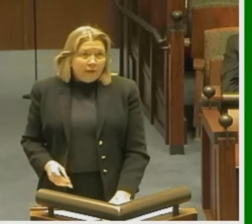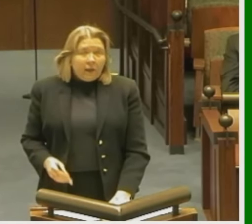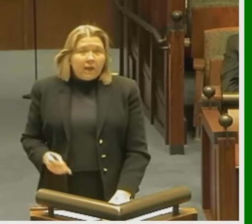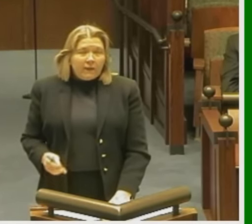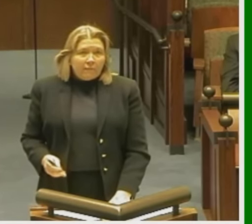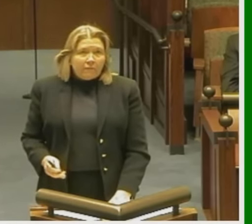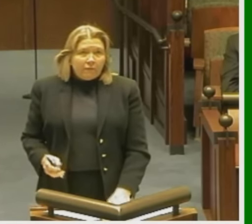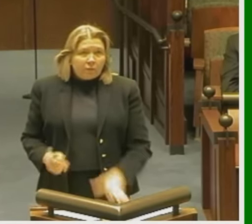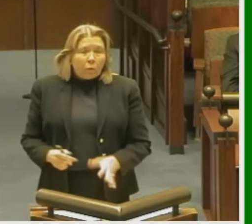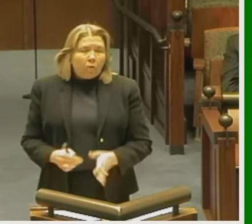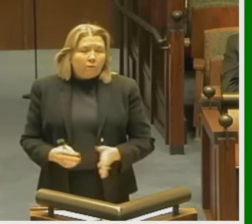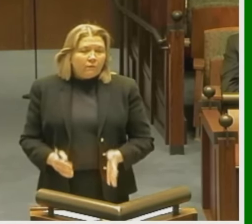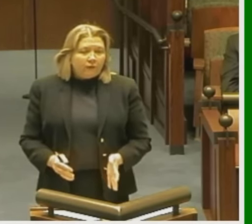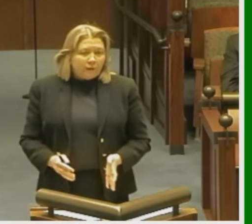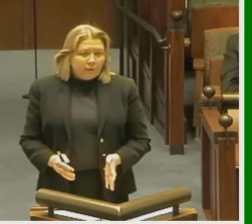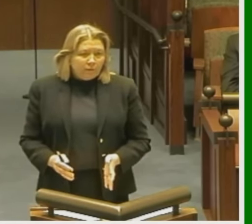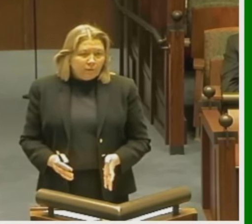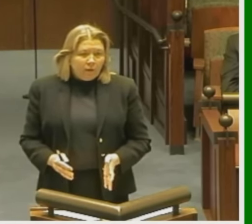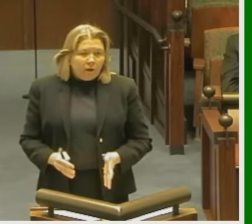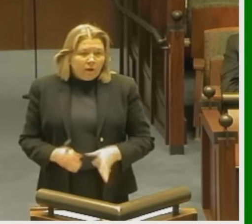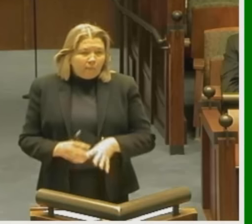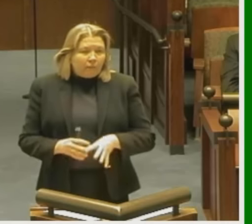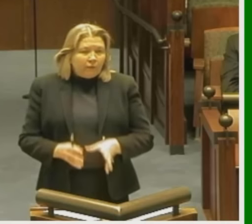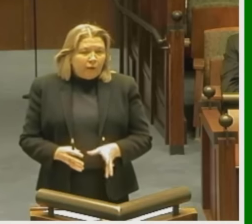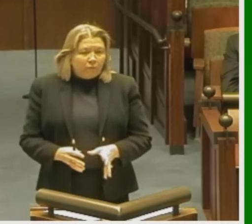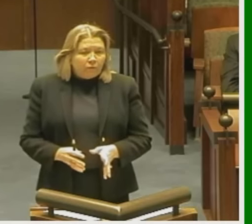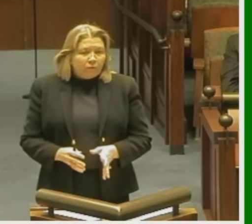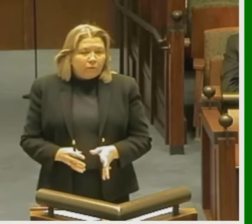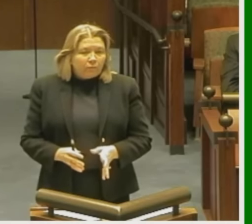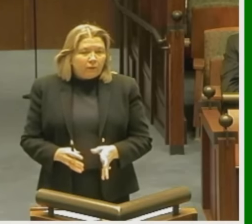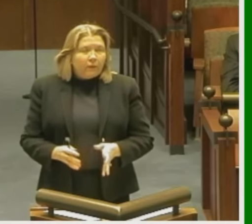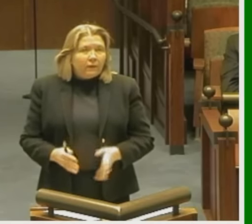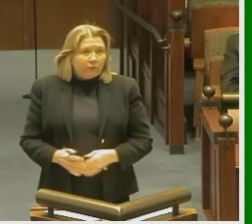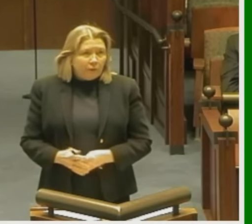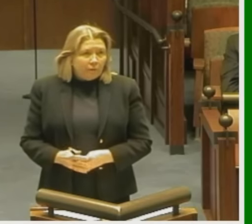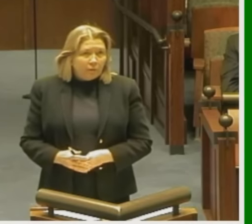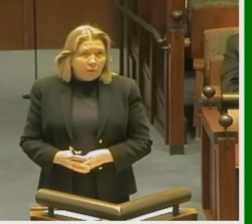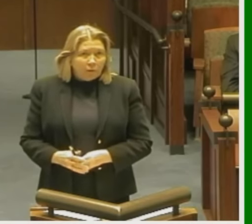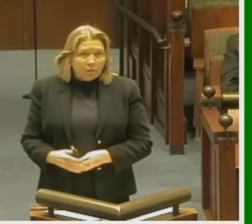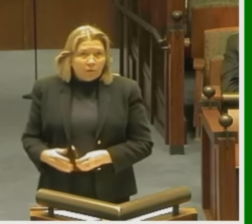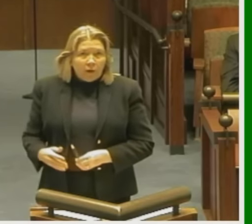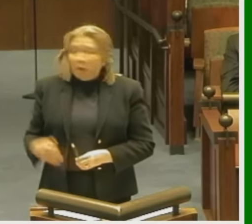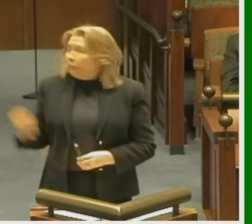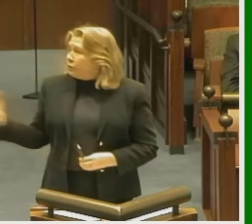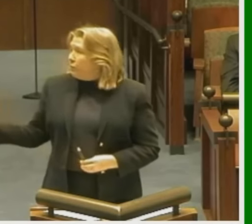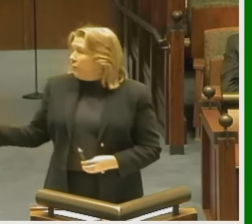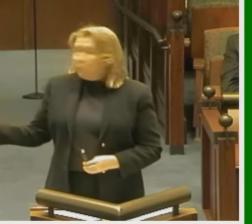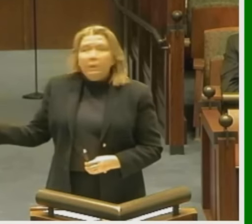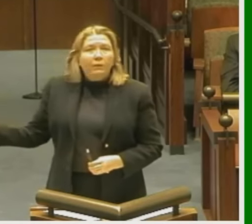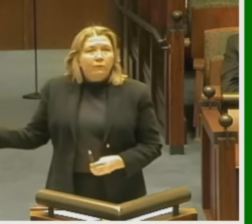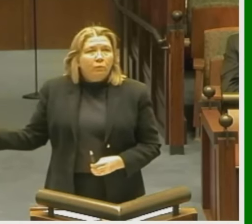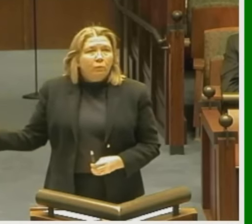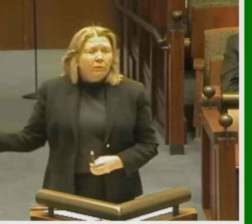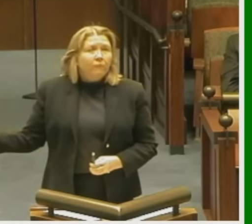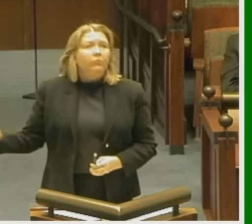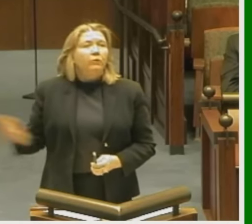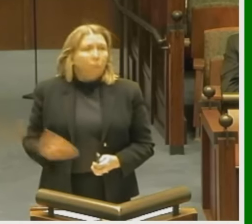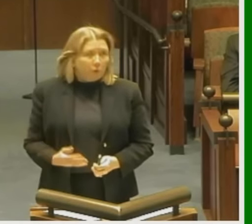and if this court finds that the non-forfitable right extends to COLAs, I'm sure that plaintiffs will be the first